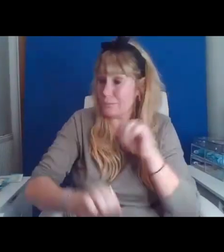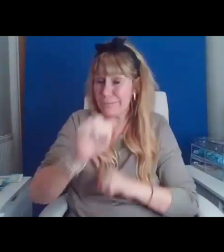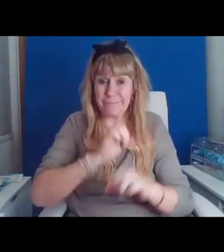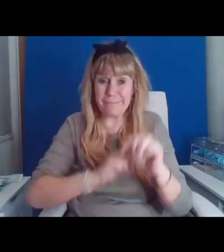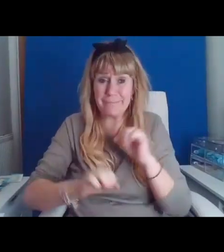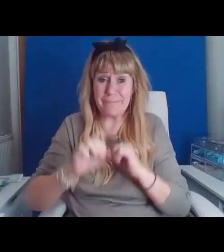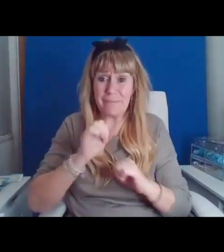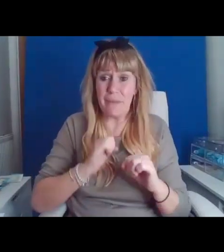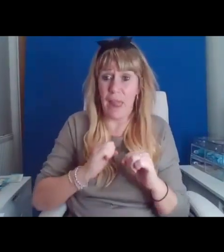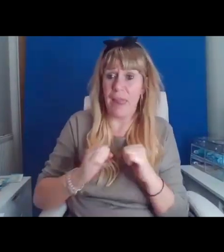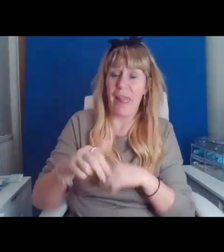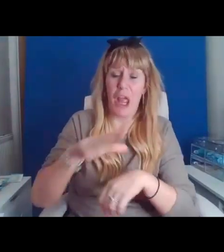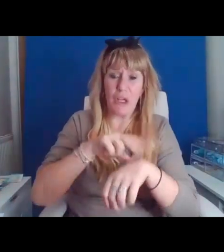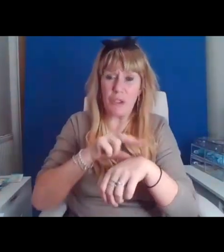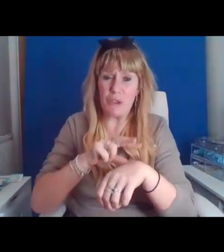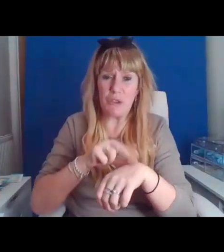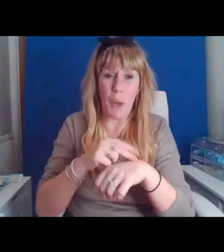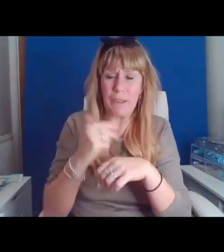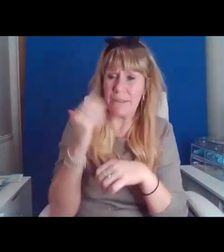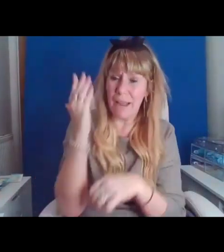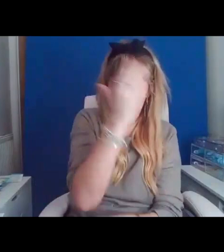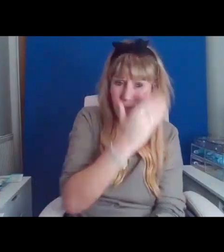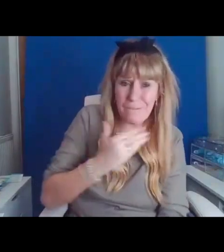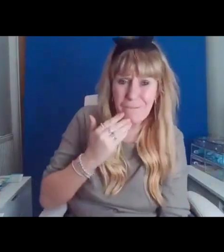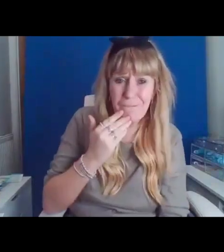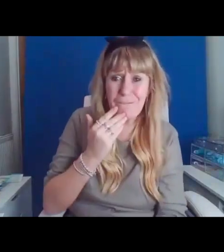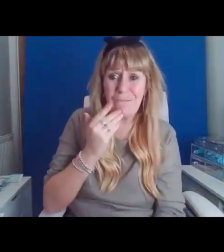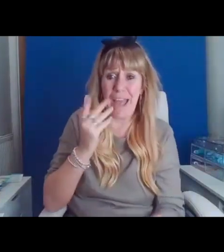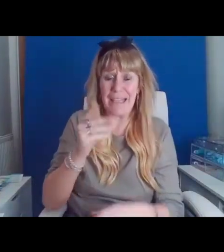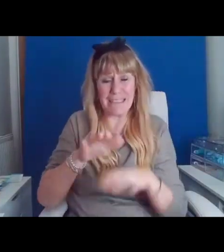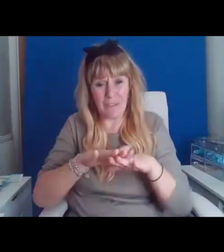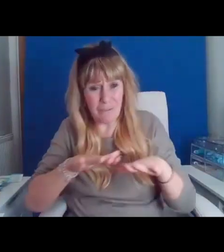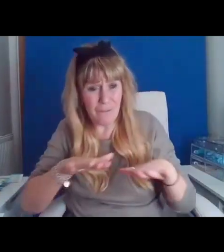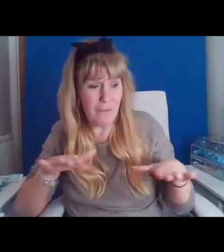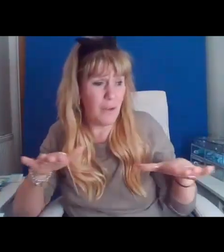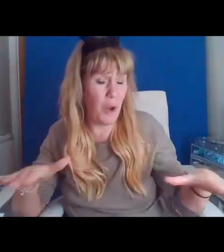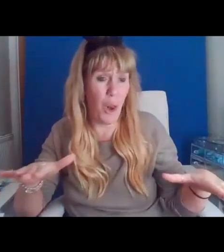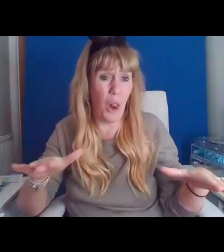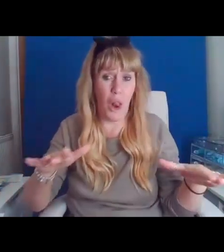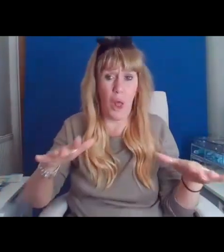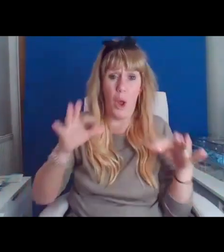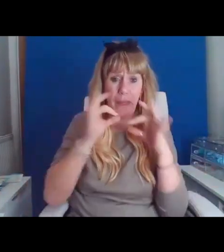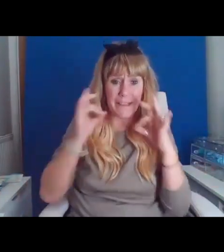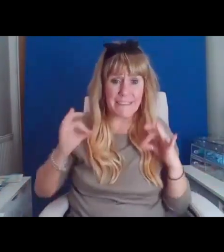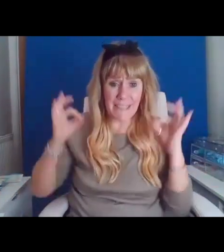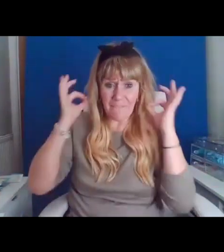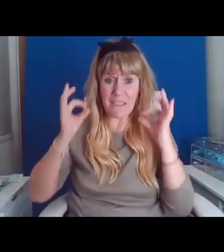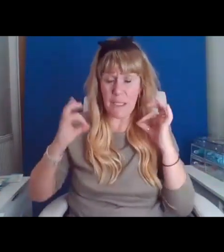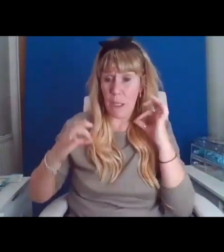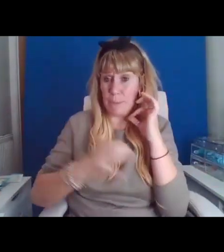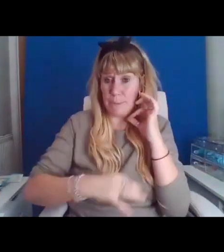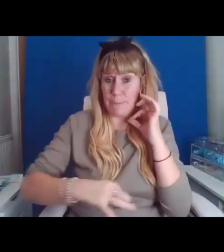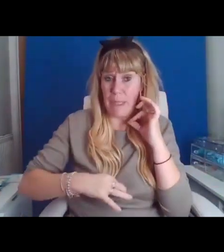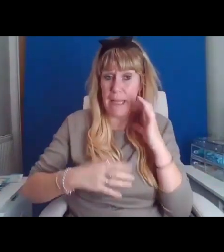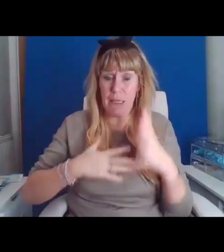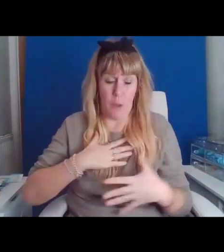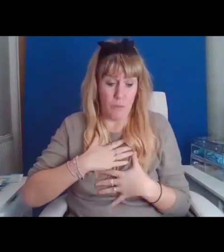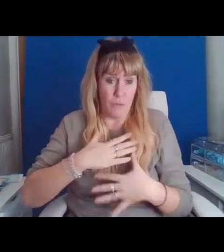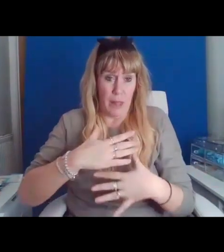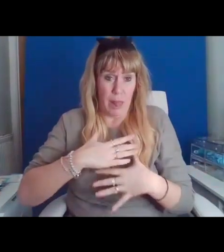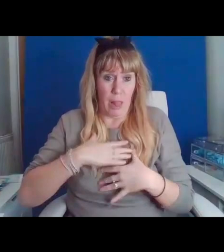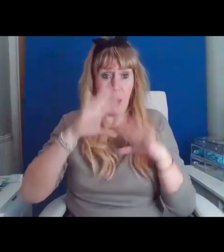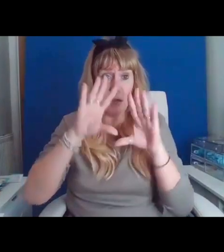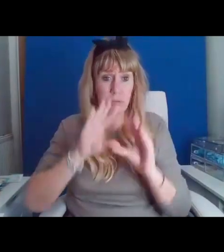man doctor face into every linoed floor, pull the stethoscopes tight until breathing is no more. Go